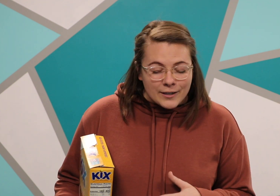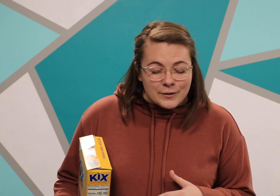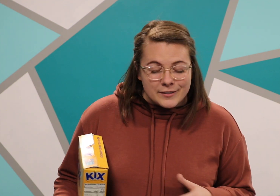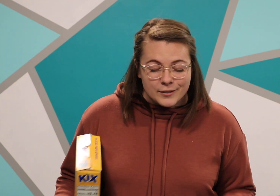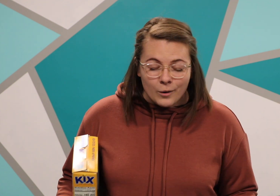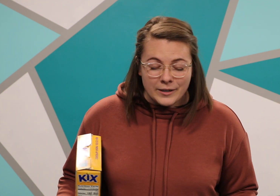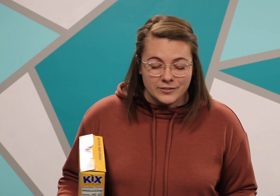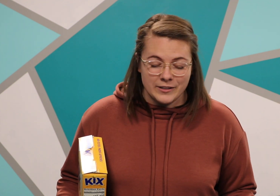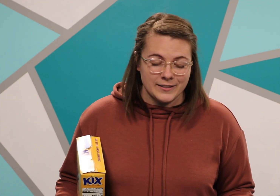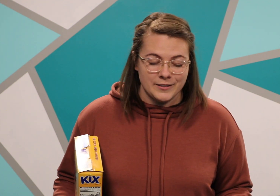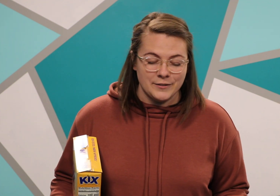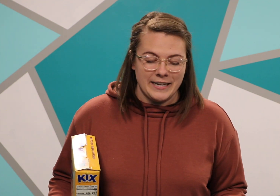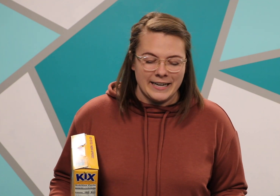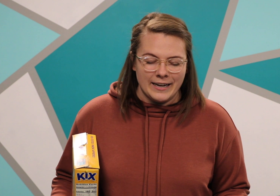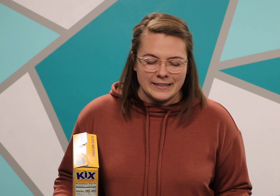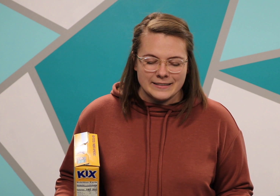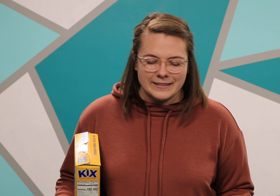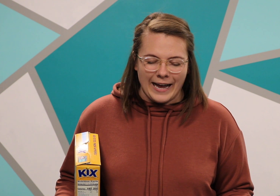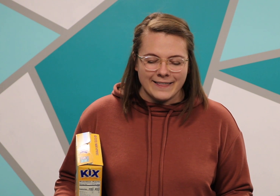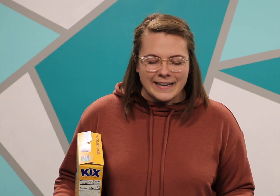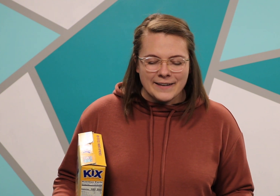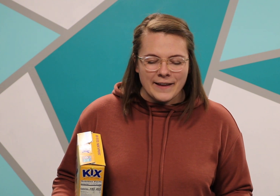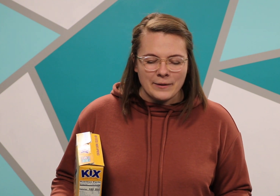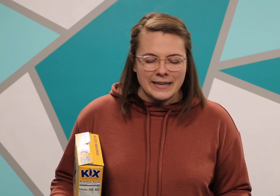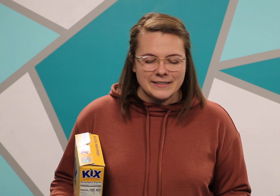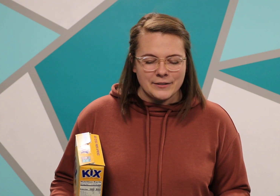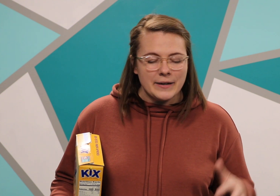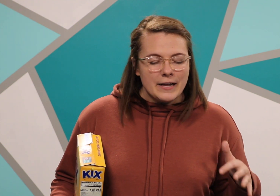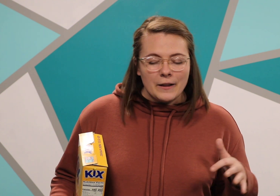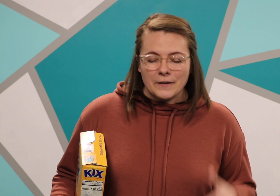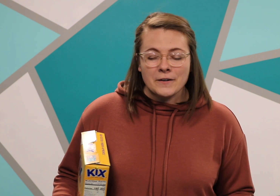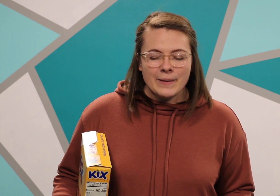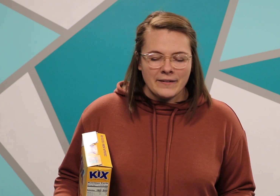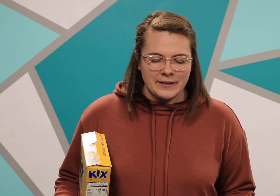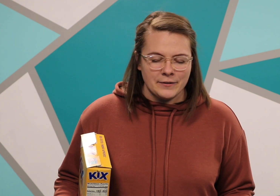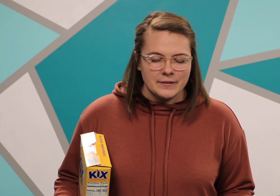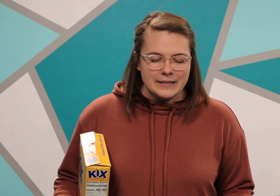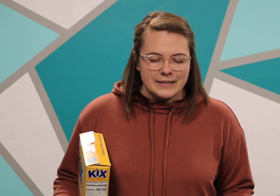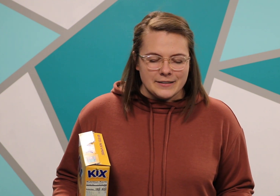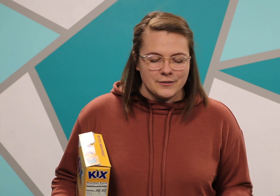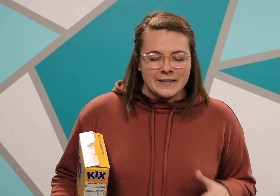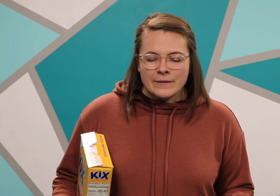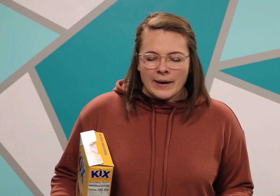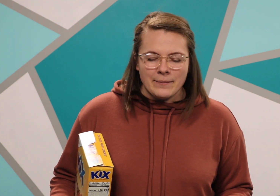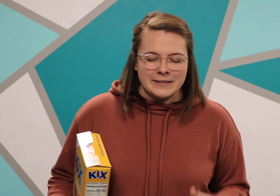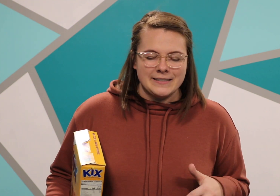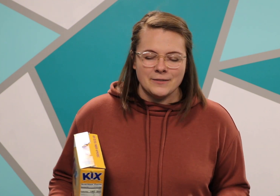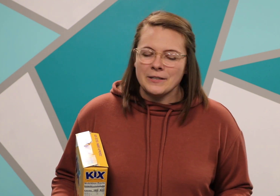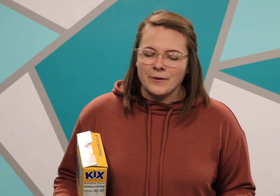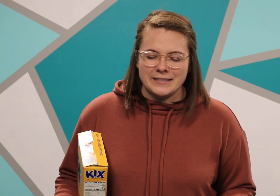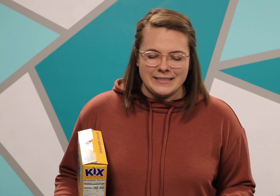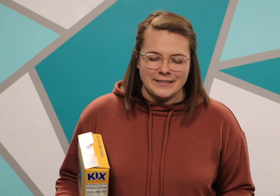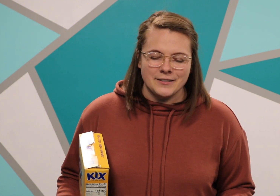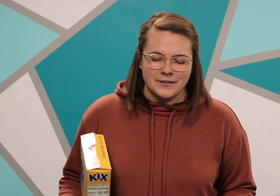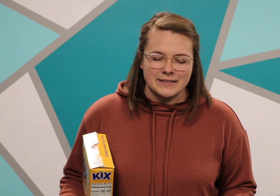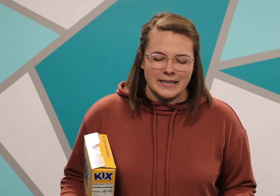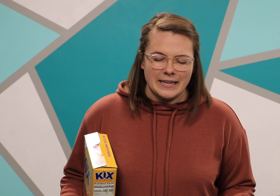you so much for this new day, God. I thank you that we get to learn about you, to read the Bible and see what you want to teach to us, God.